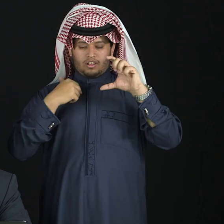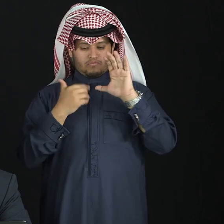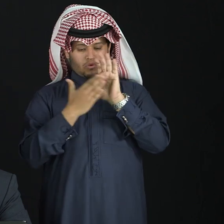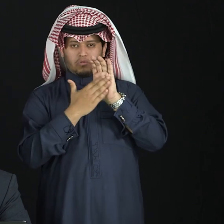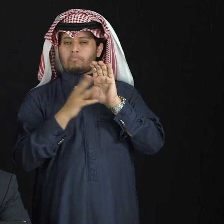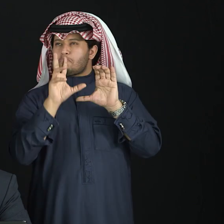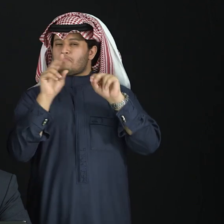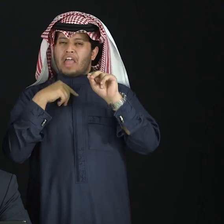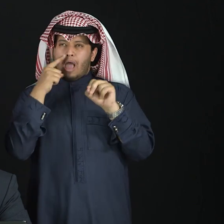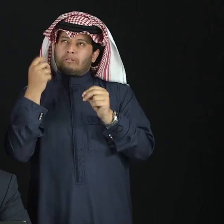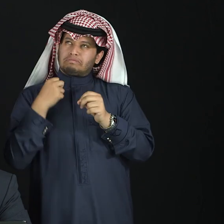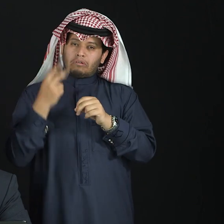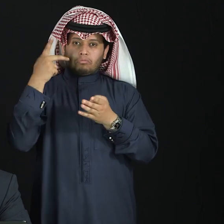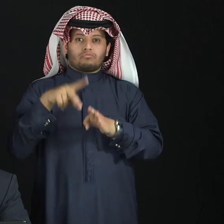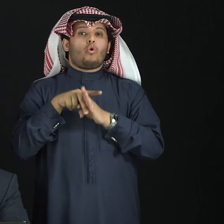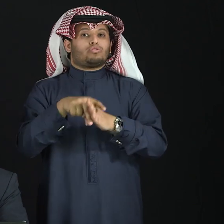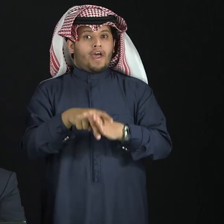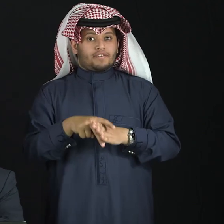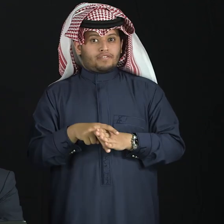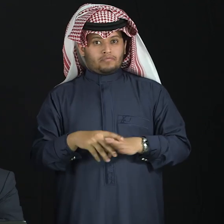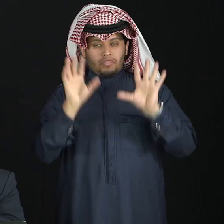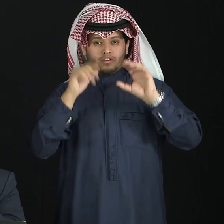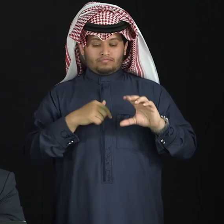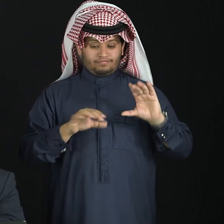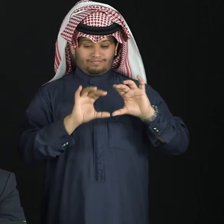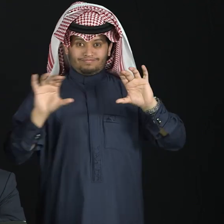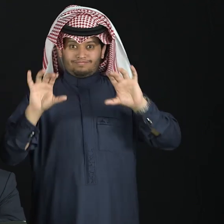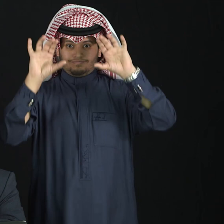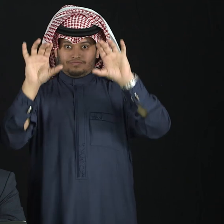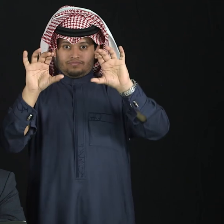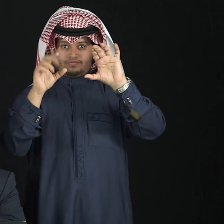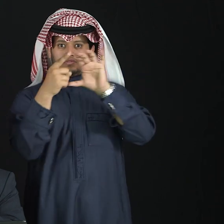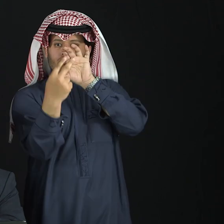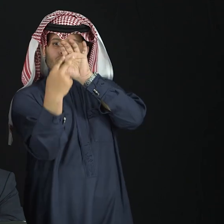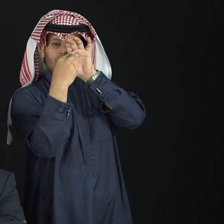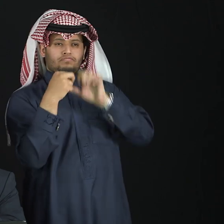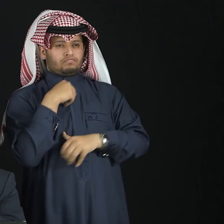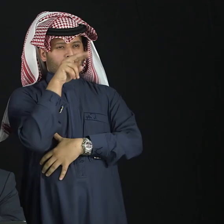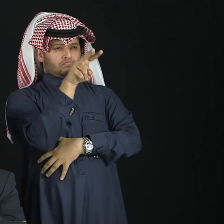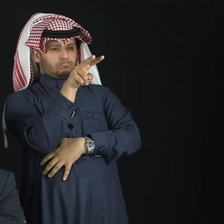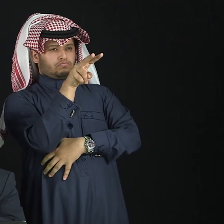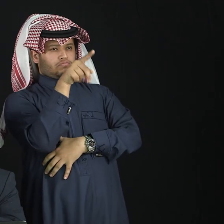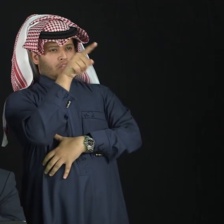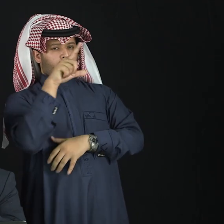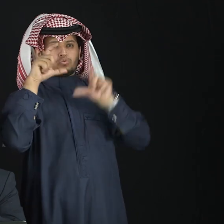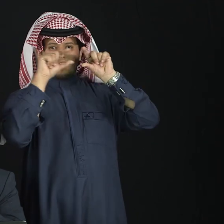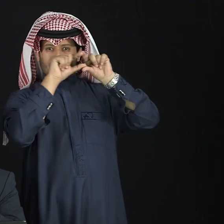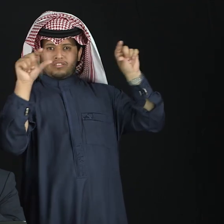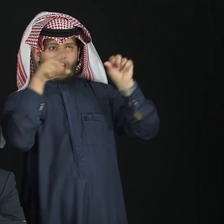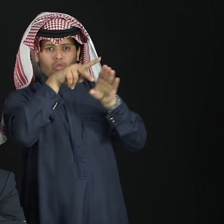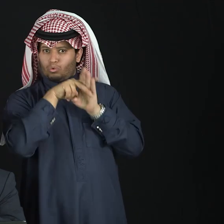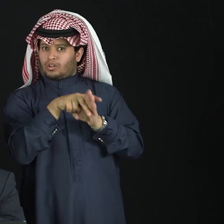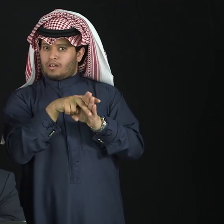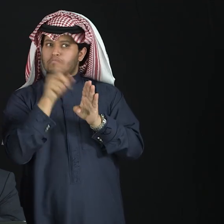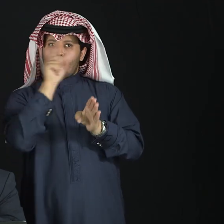One of them is called the vocabulary feedback game. For example, I give the word